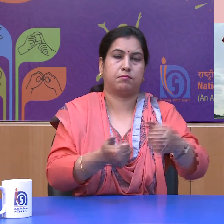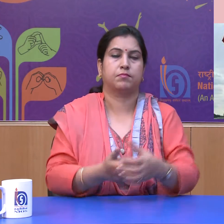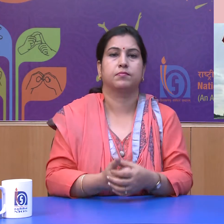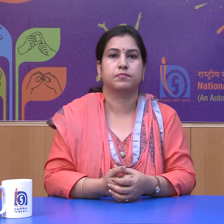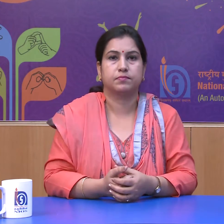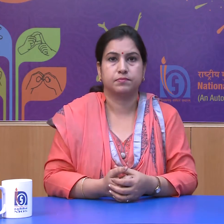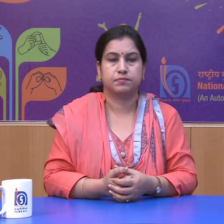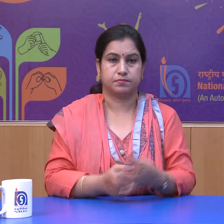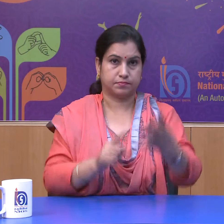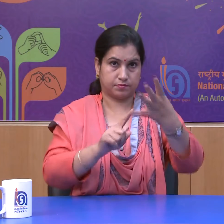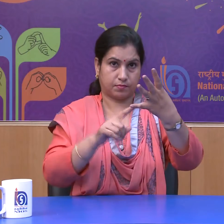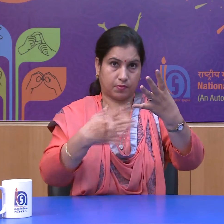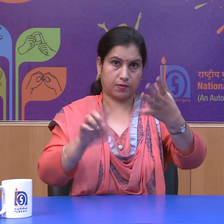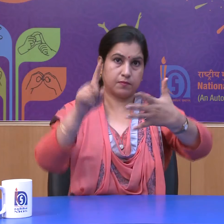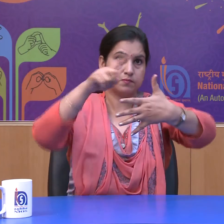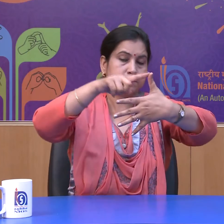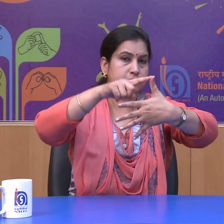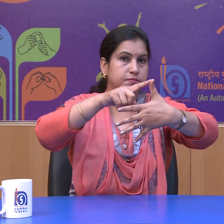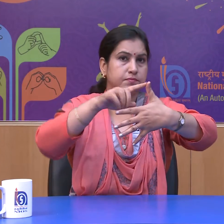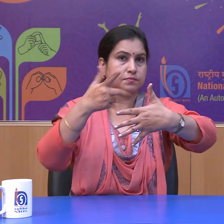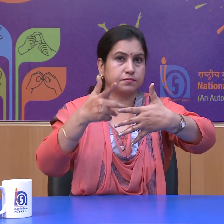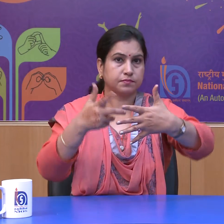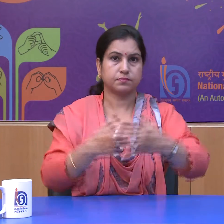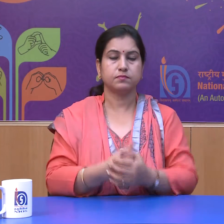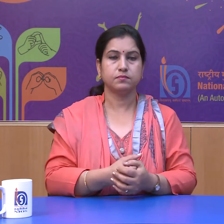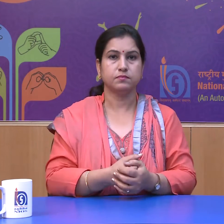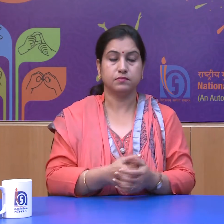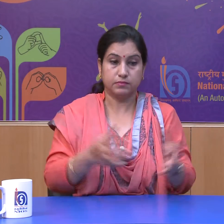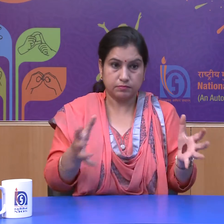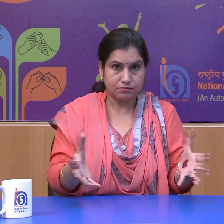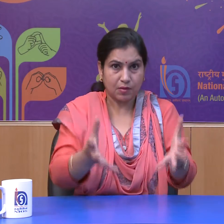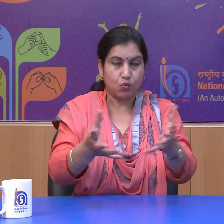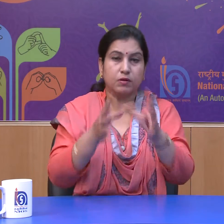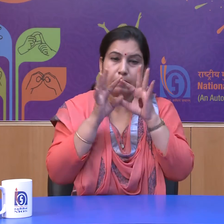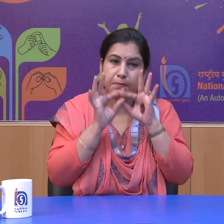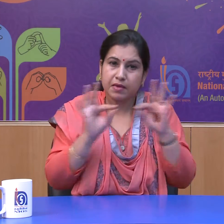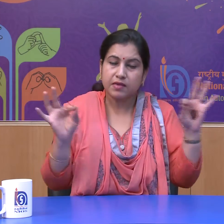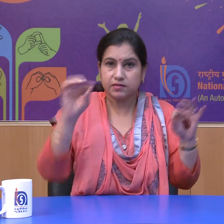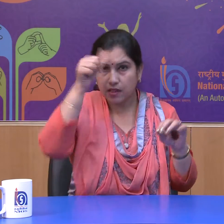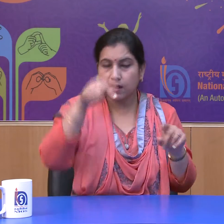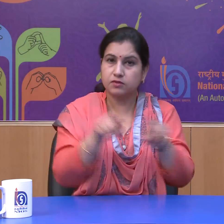Number 5 is to promote peace in India and respect women.